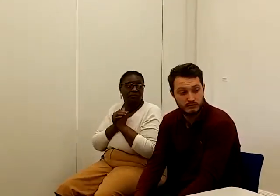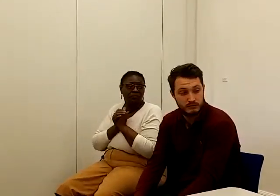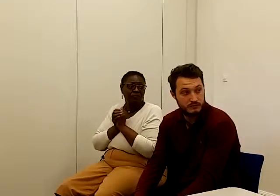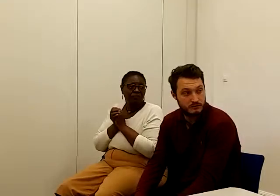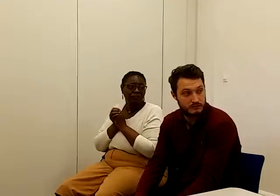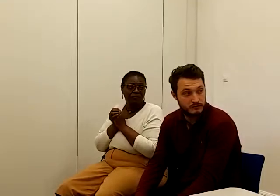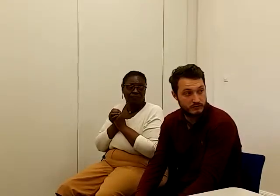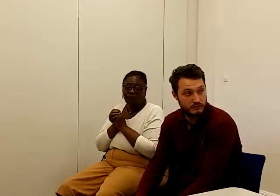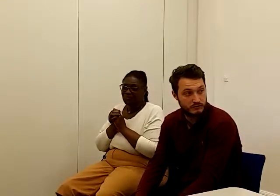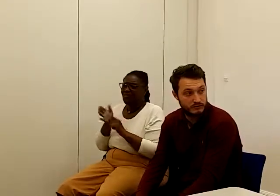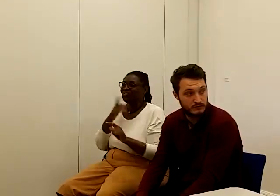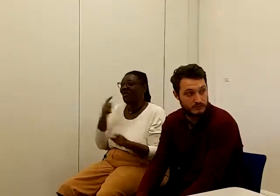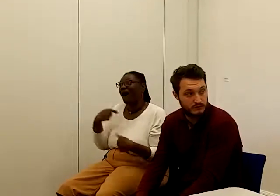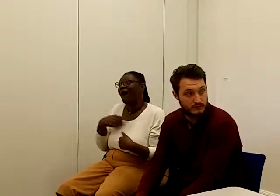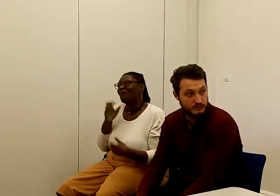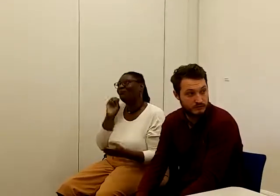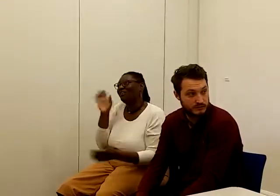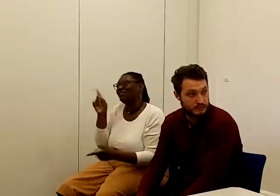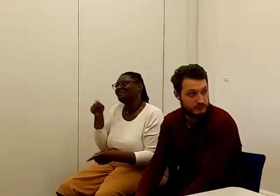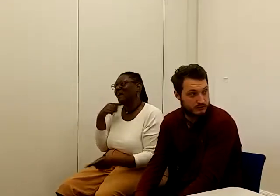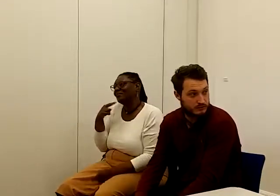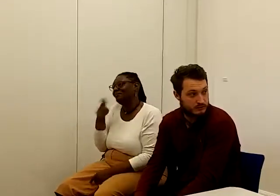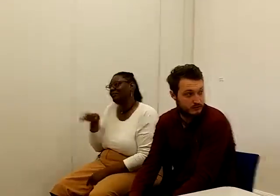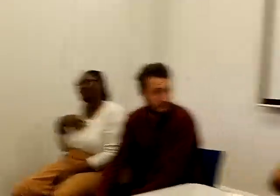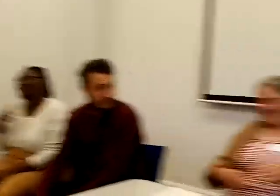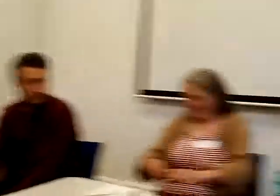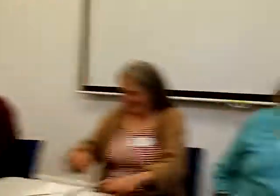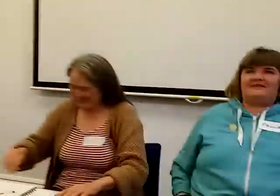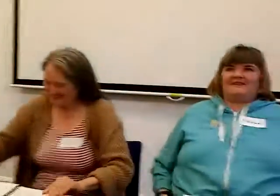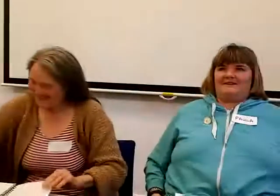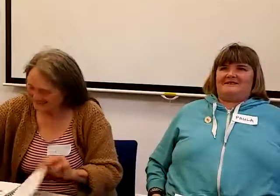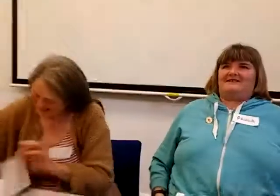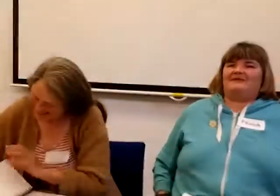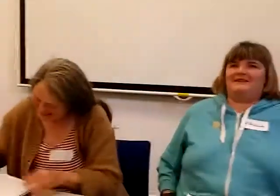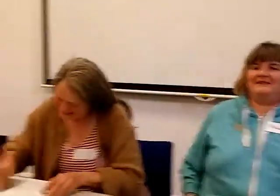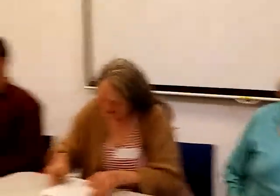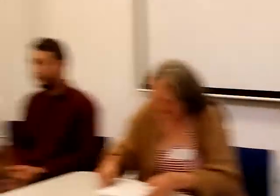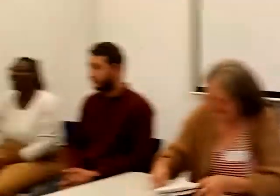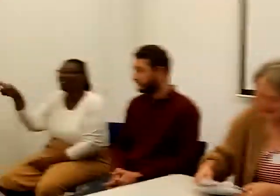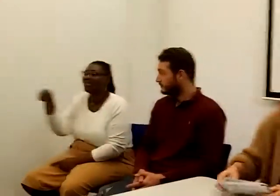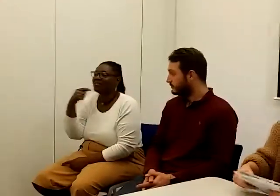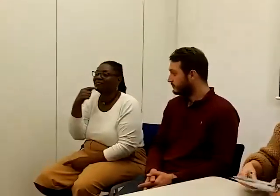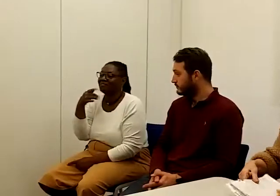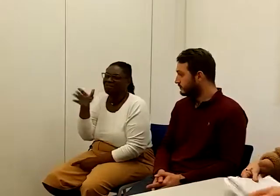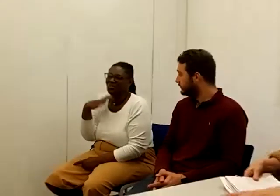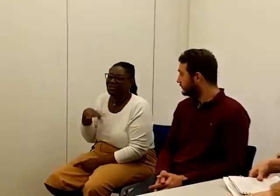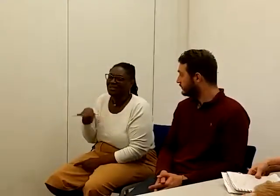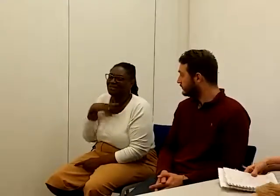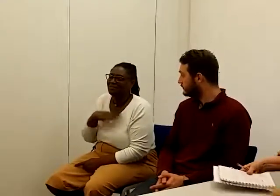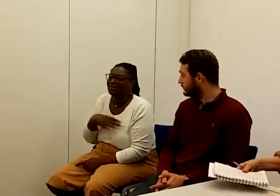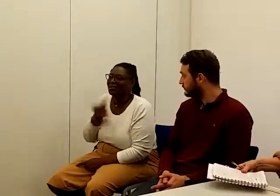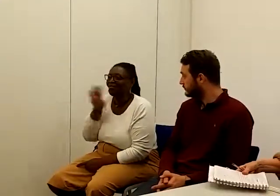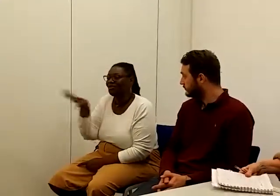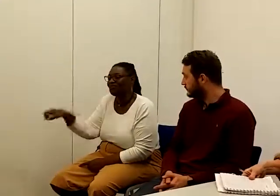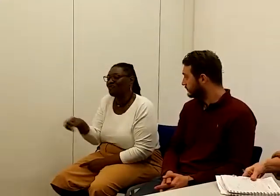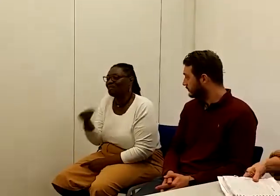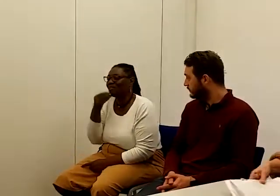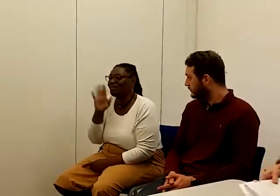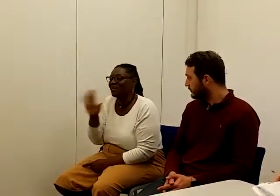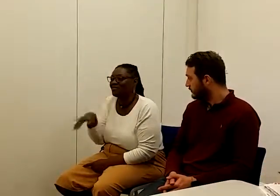feeding back this afternoon then. Thank you all. Right. Lunch is served at 1.30. I think you guys need to go and grab something for the next workshop